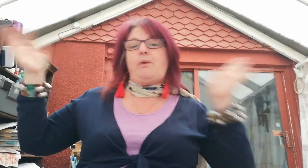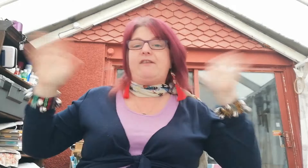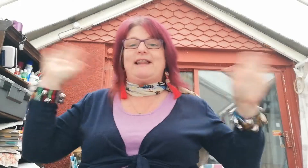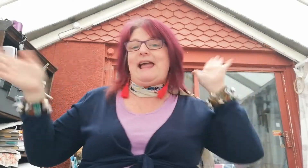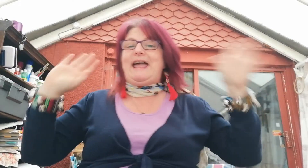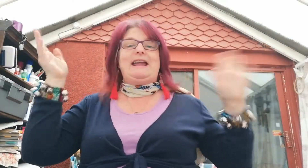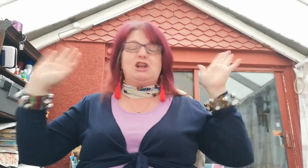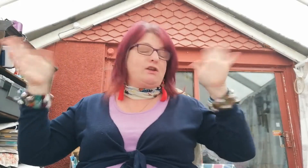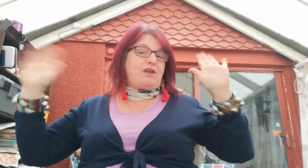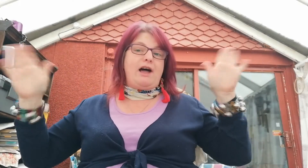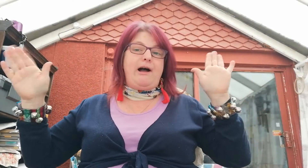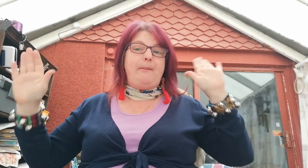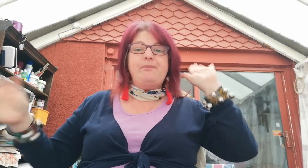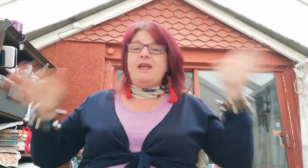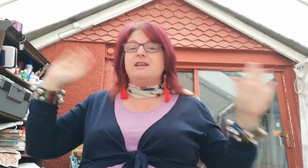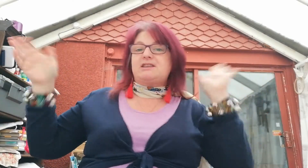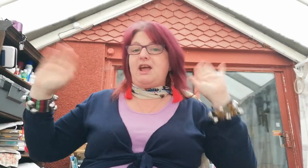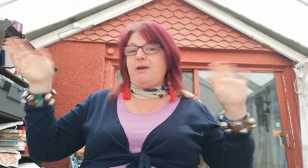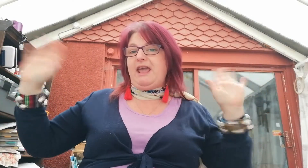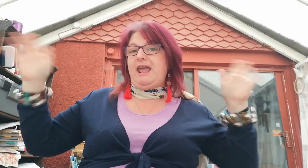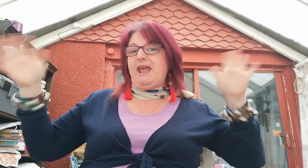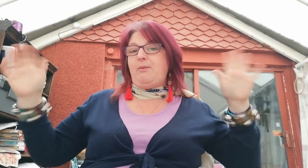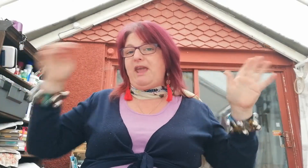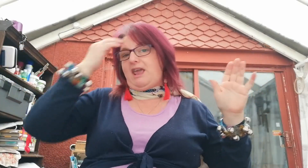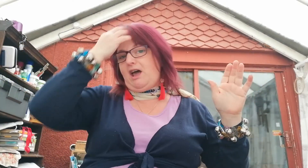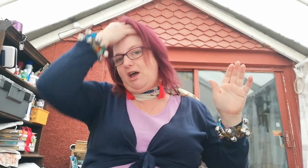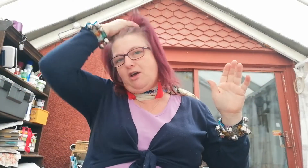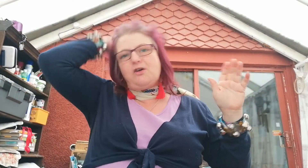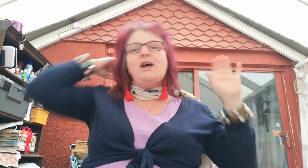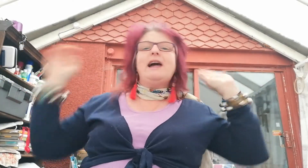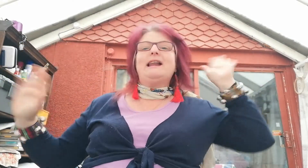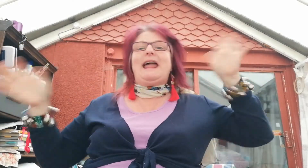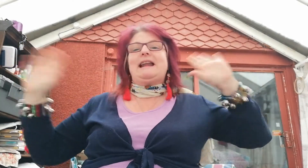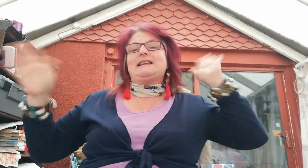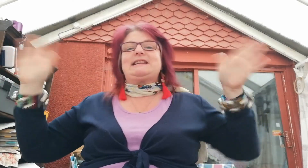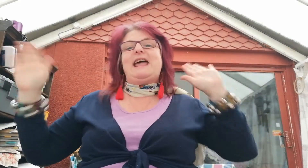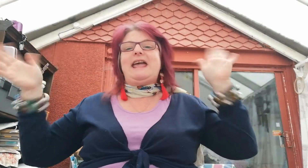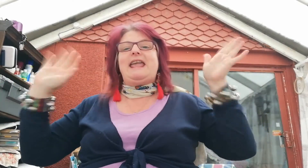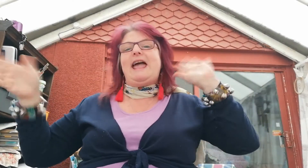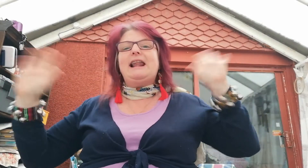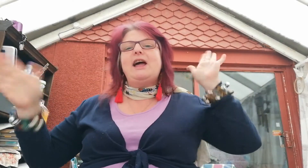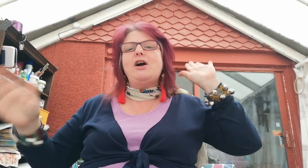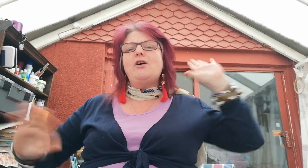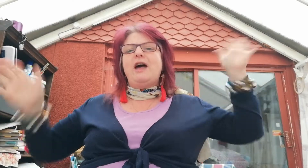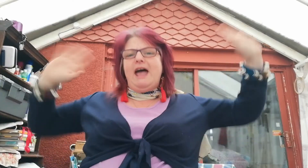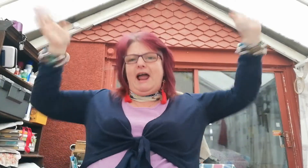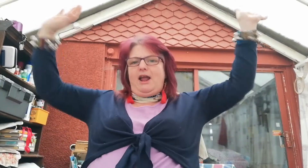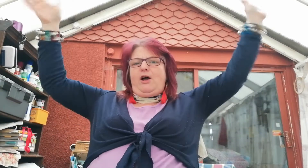We're glad you've come. So here we go. Let's say hello. Hello!